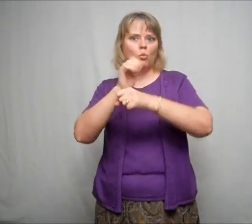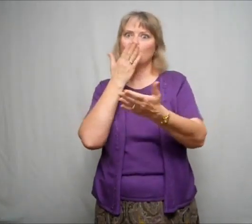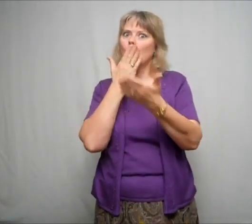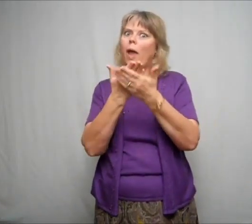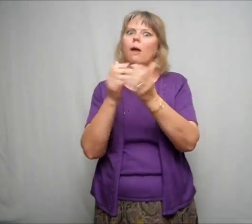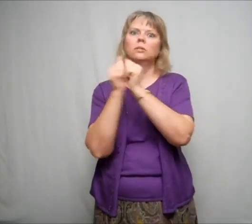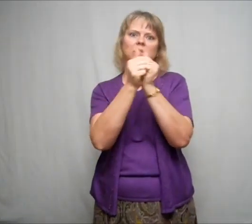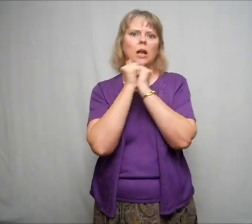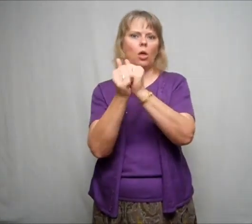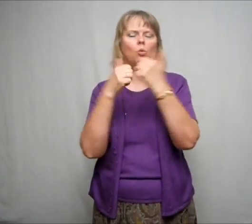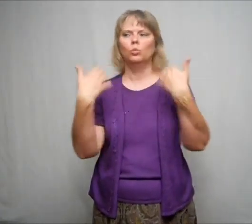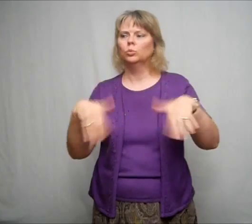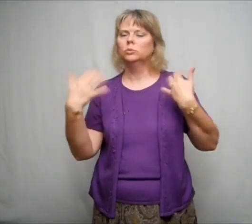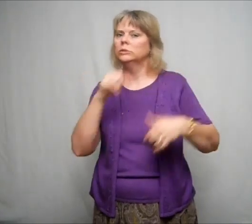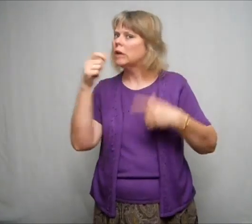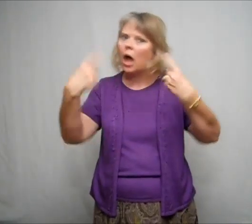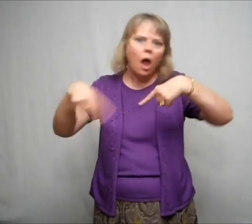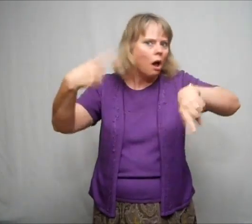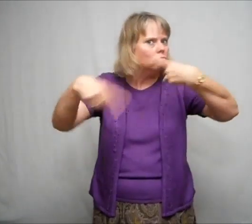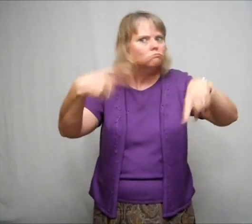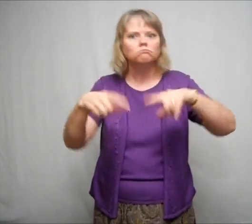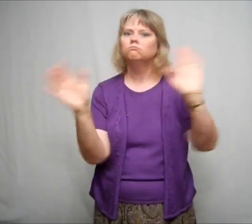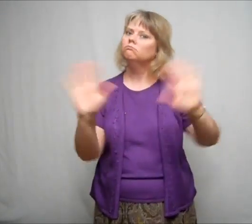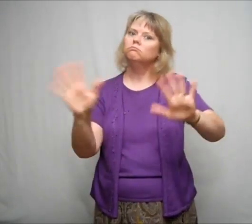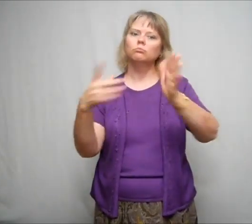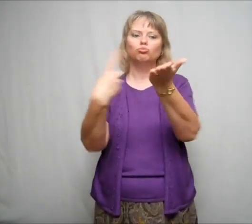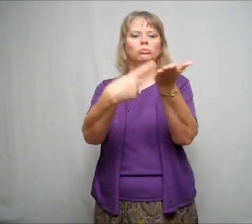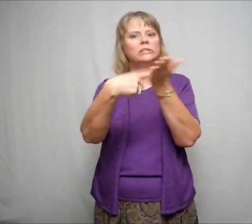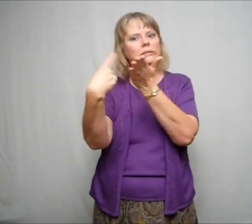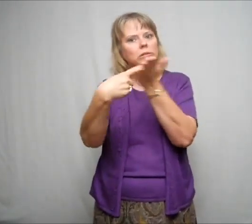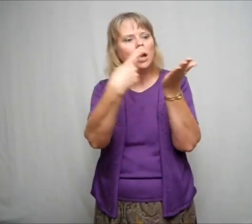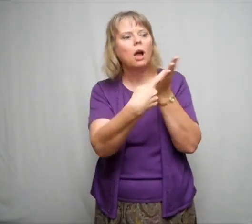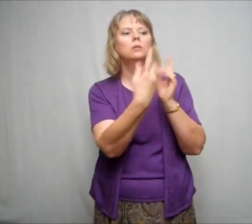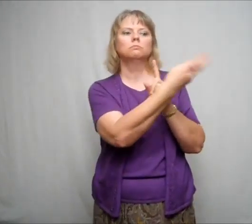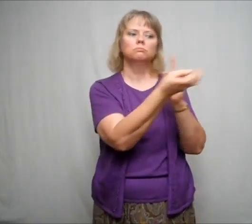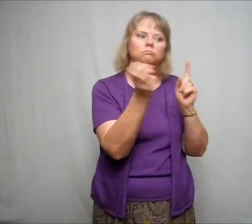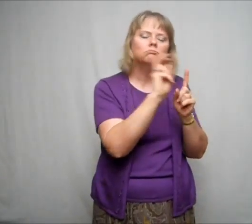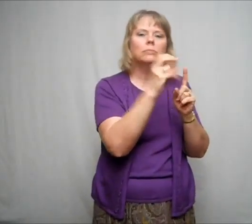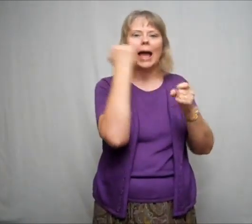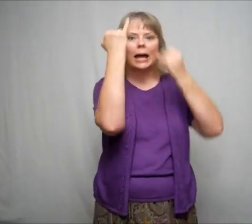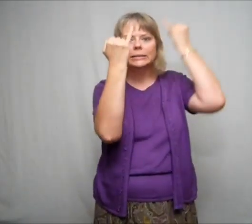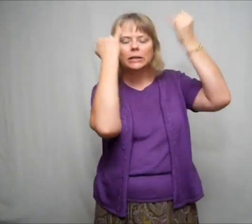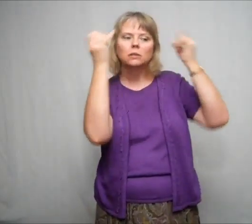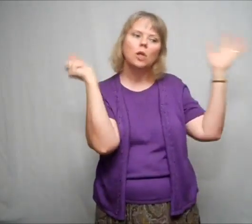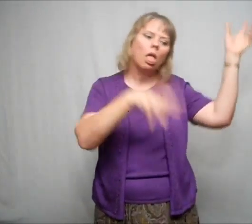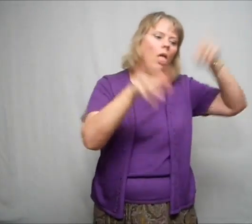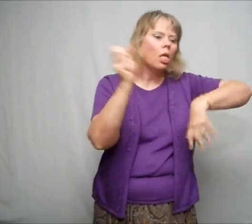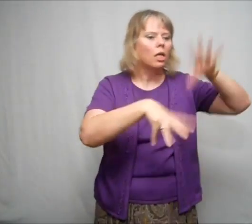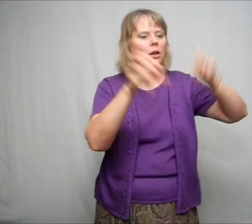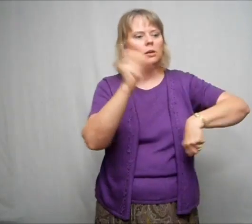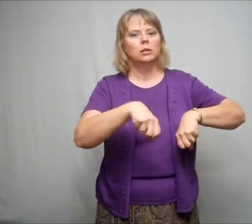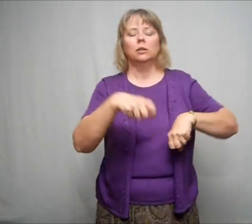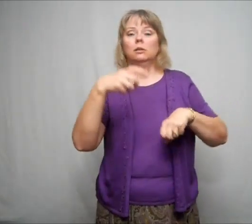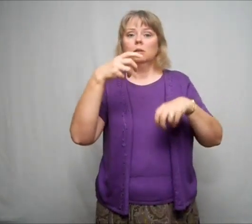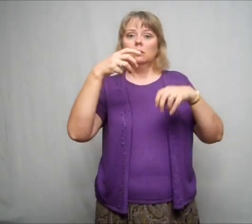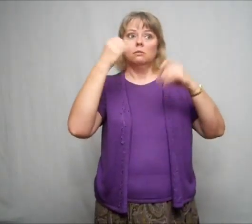Our team worked really well together. We didn't spend time arguing. We discussed together ideas and brainstormed together.